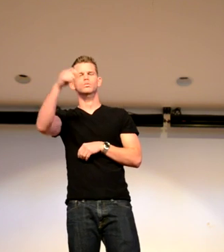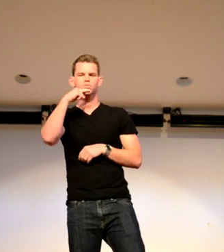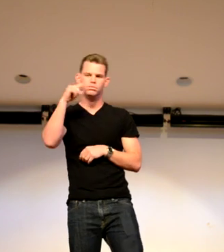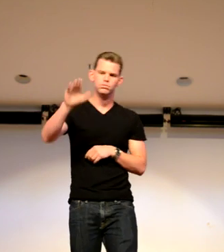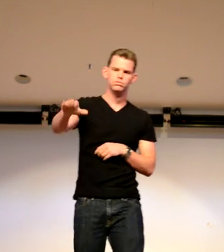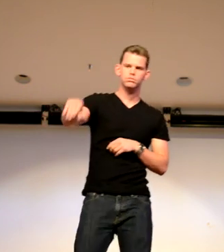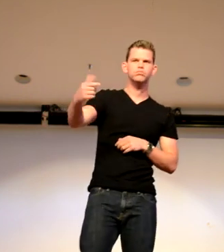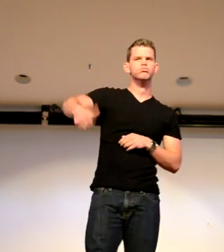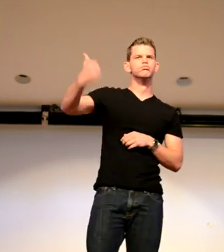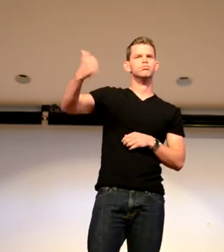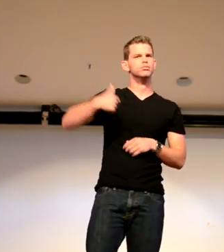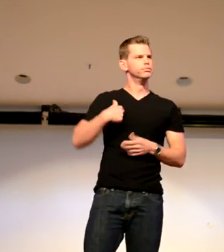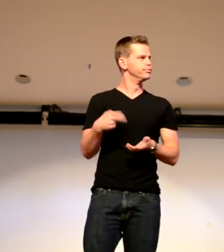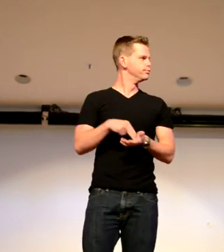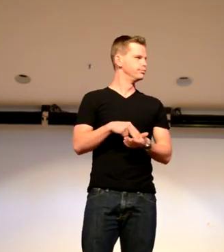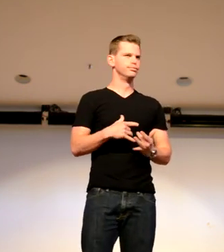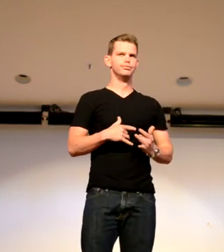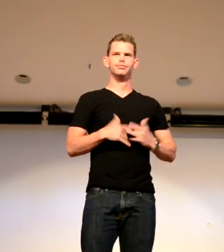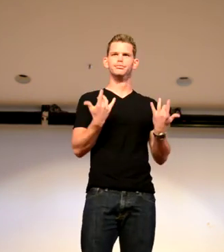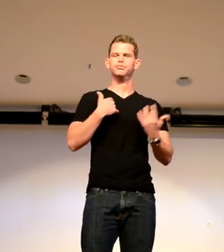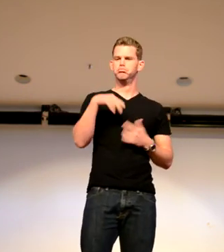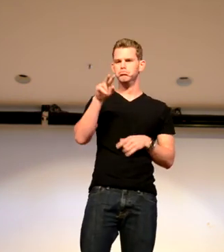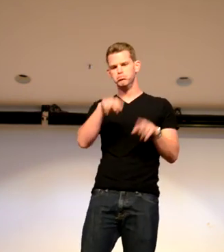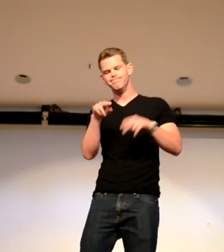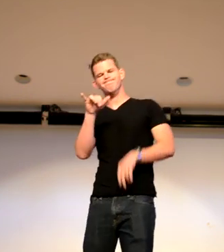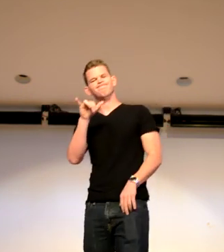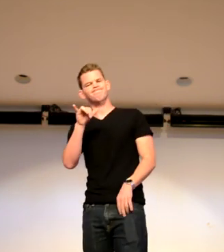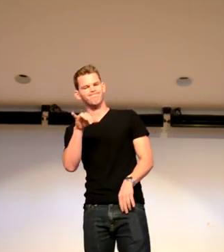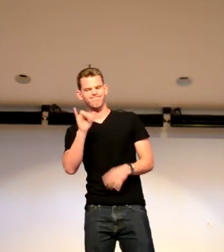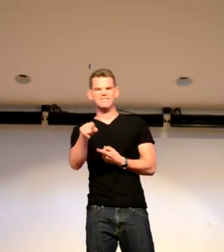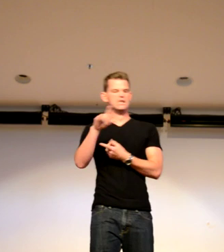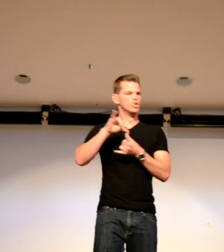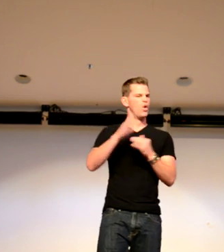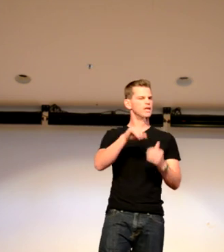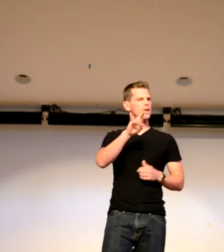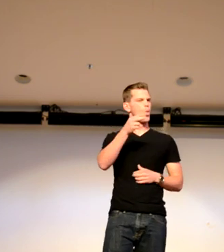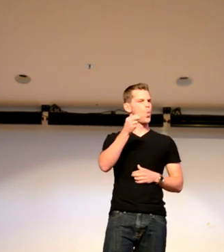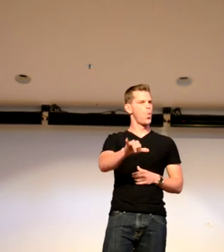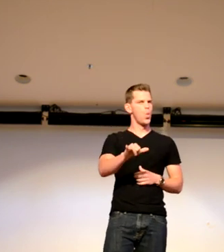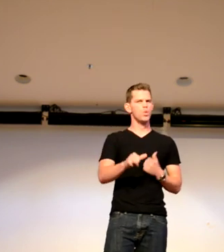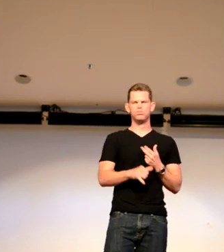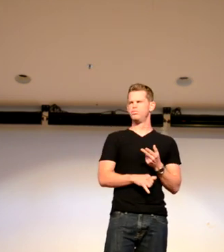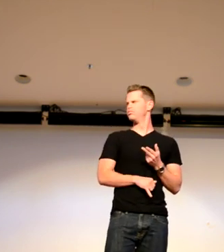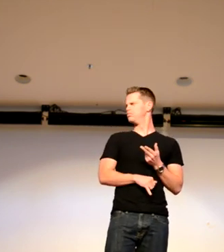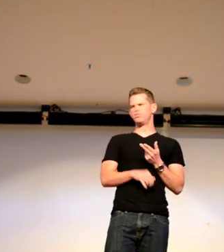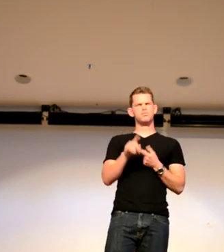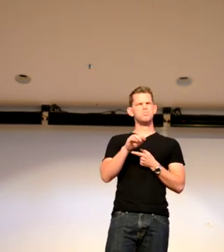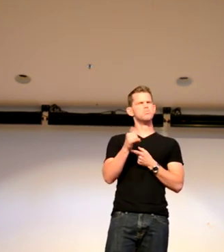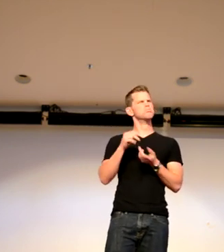they did is they visited me in high school and they said, come here. And I said, what? What's going on? And they looked at me, the director of the movie, and I said, Dummy